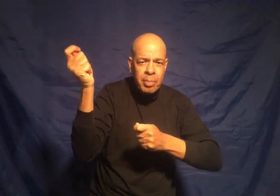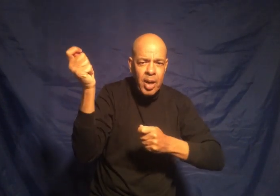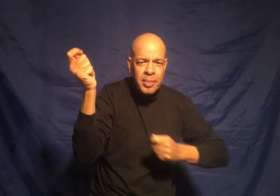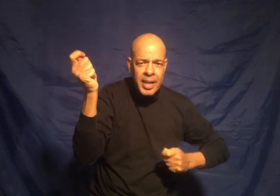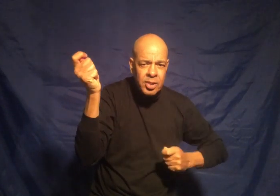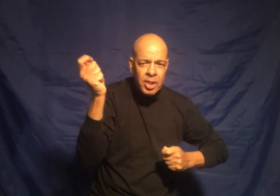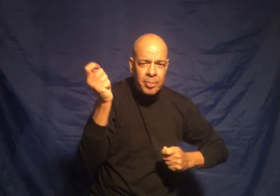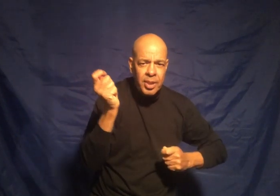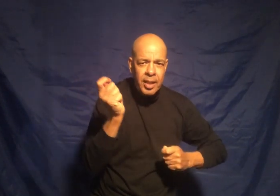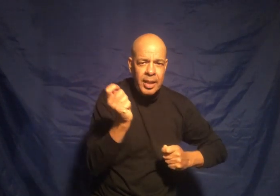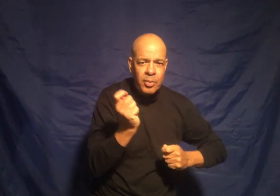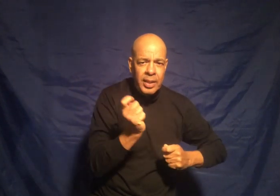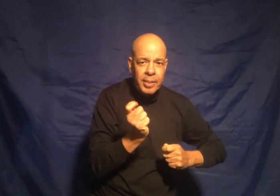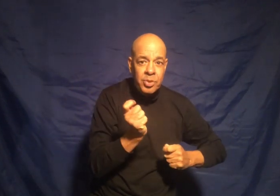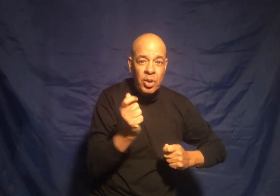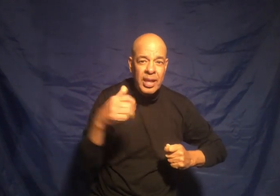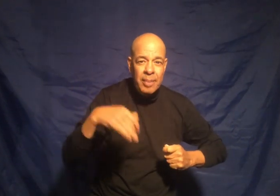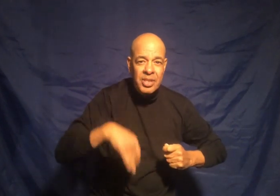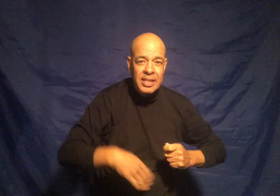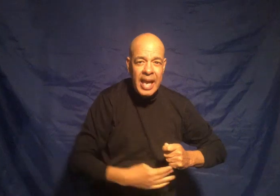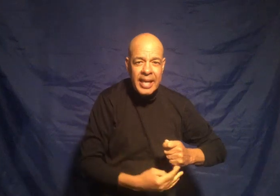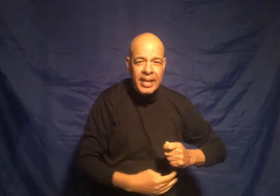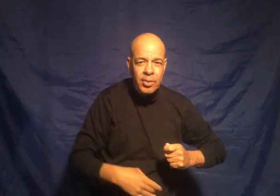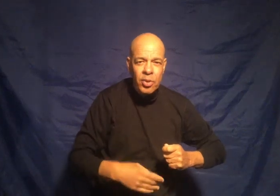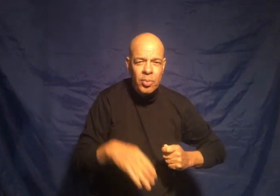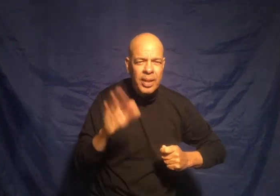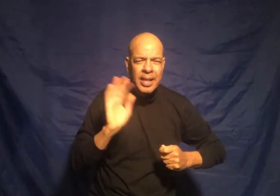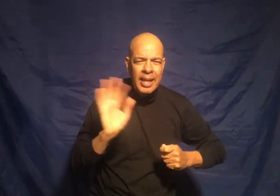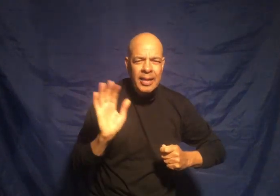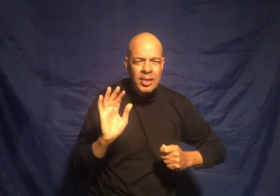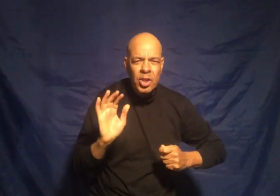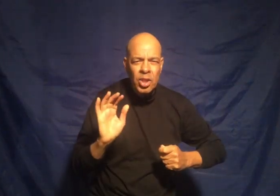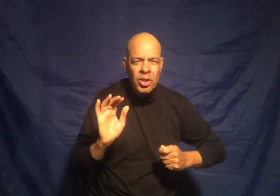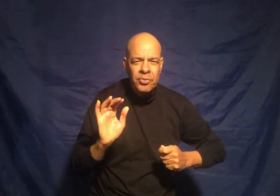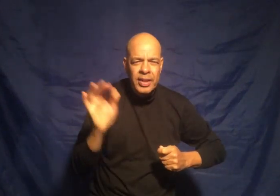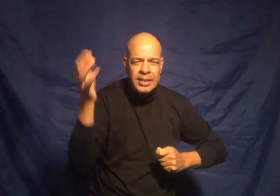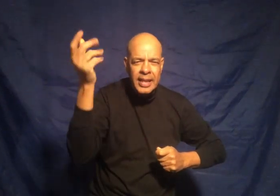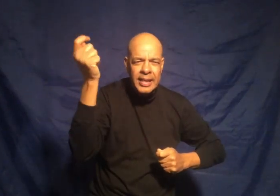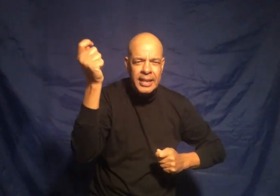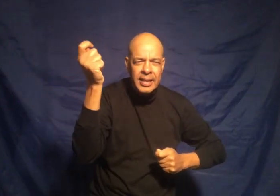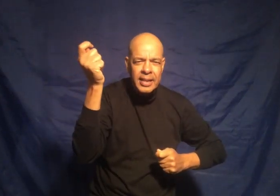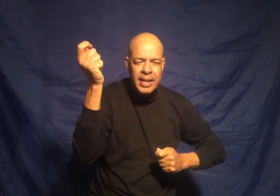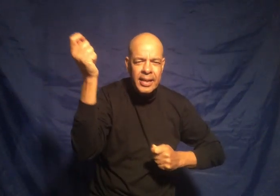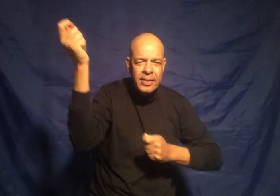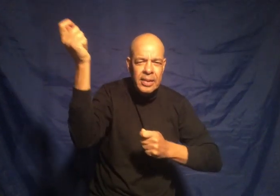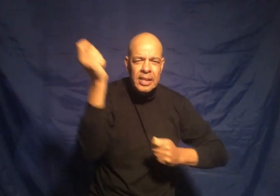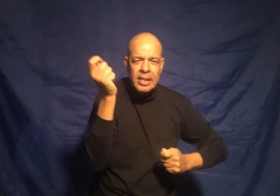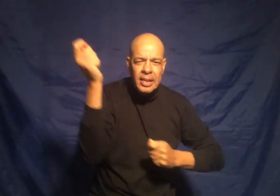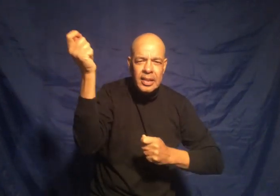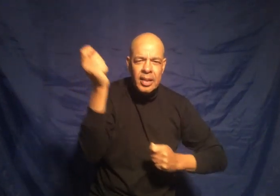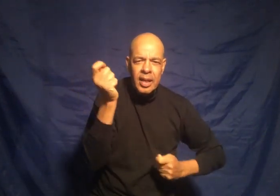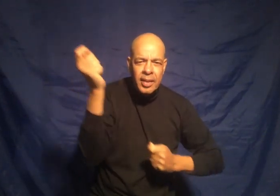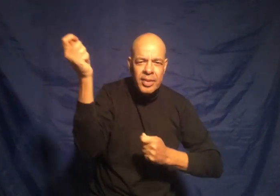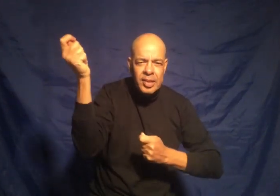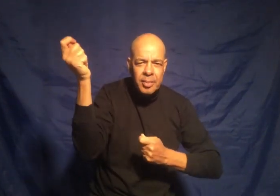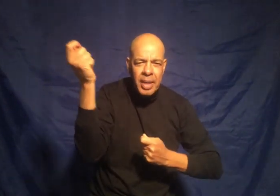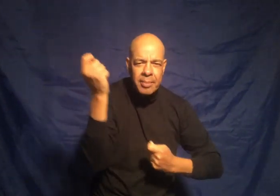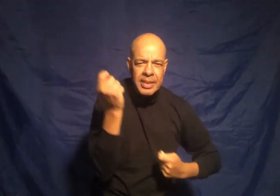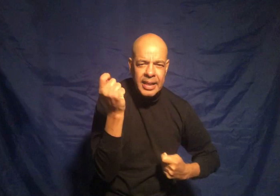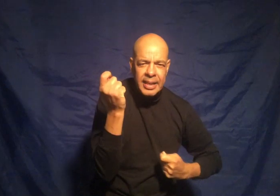bottom hand stops and the other one keeps going I'm sagging the rope that doesn't look good for for the technique okay this is a good technique